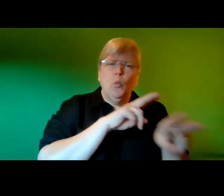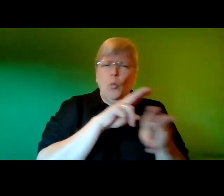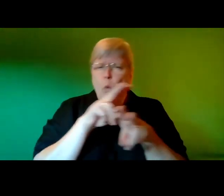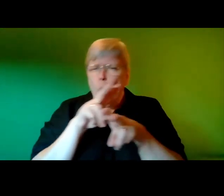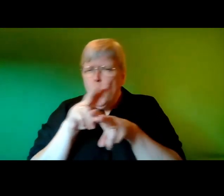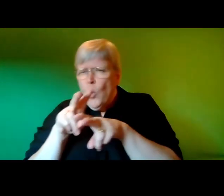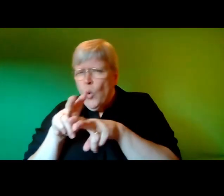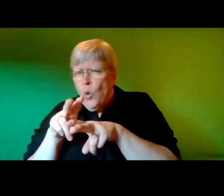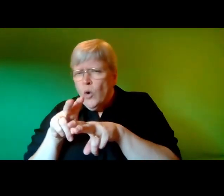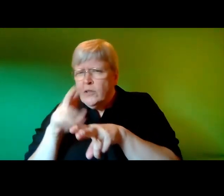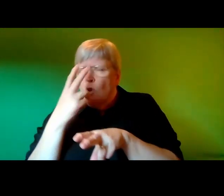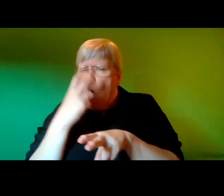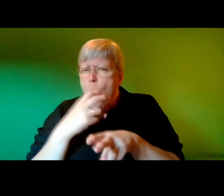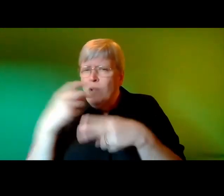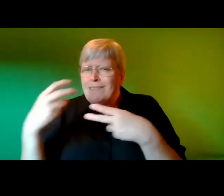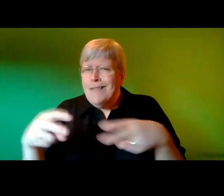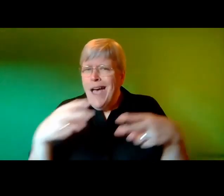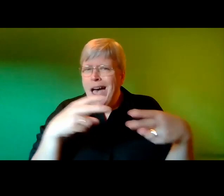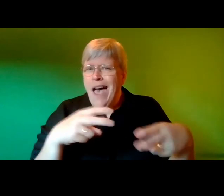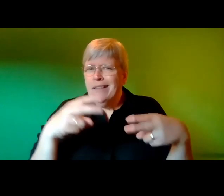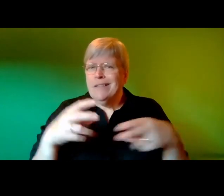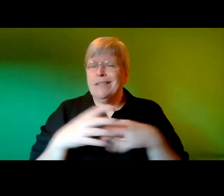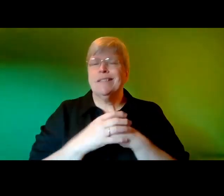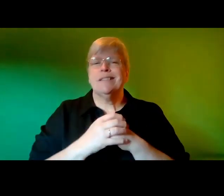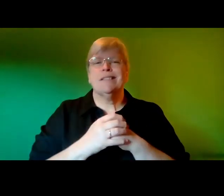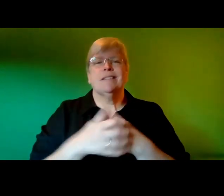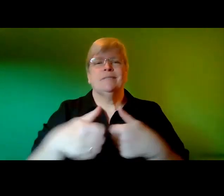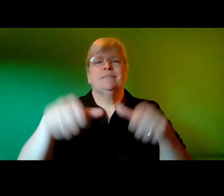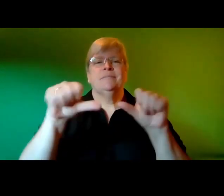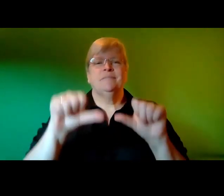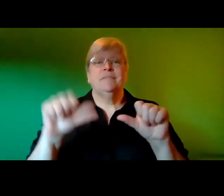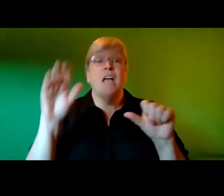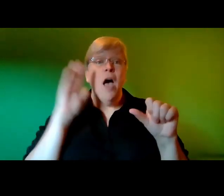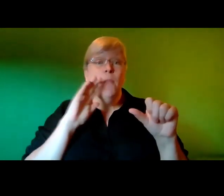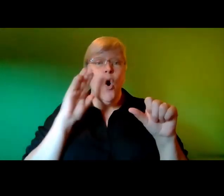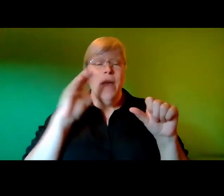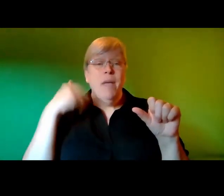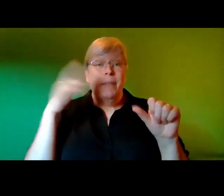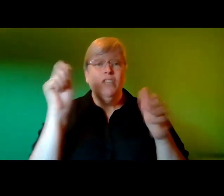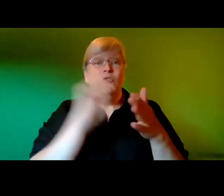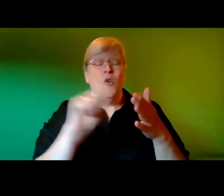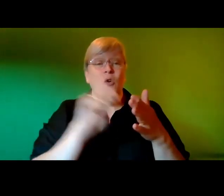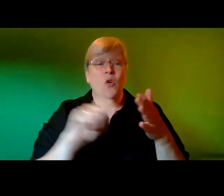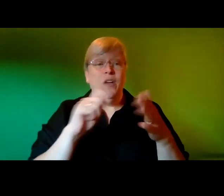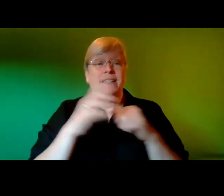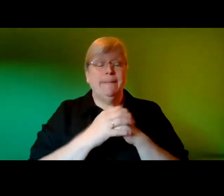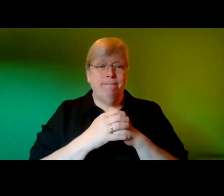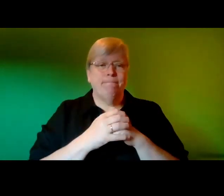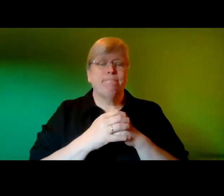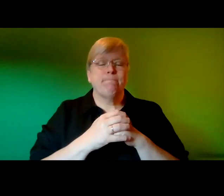the elderly dance here is a poem that i wrote and it's called 80th birthday